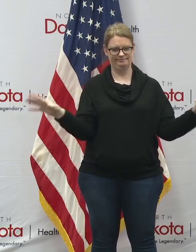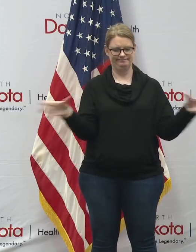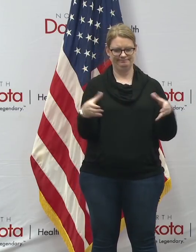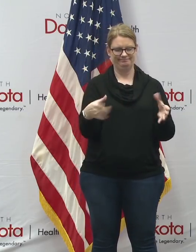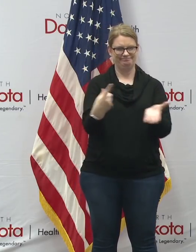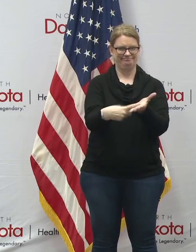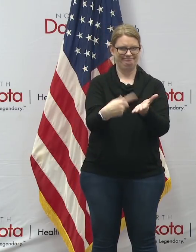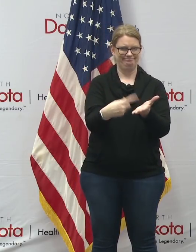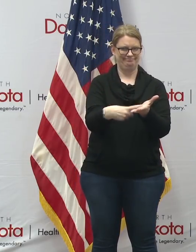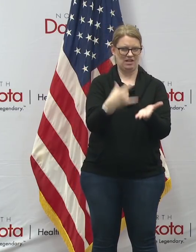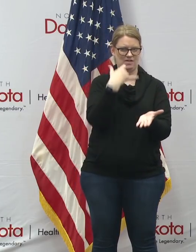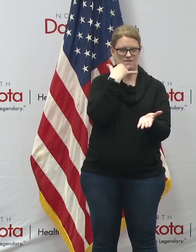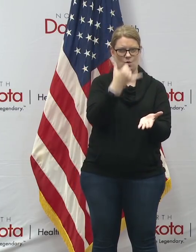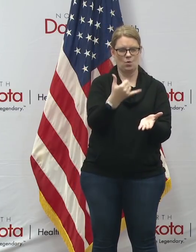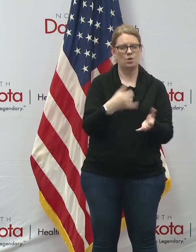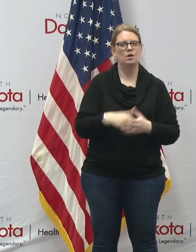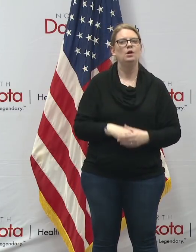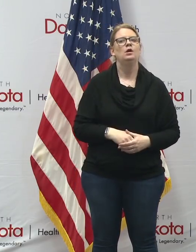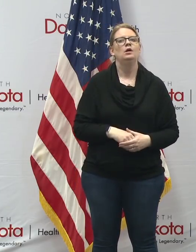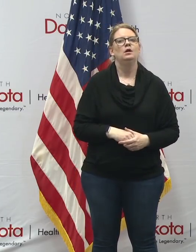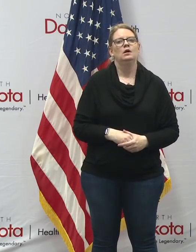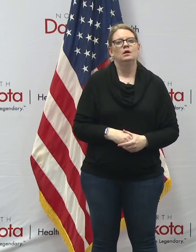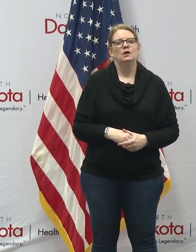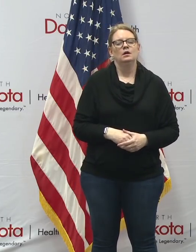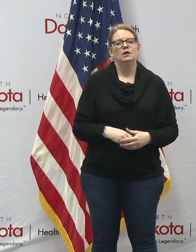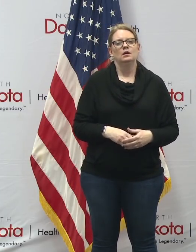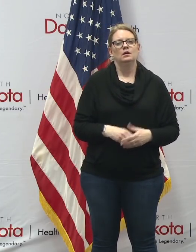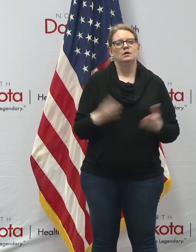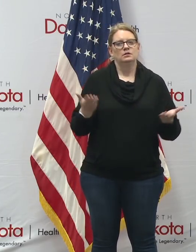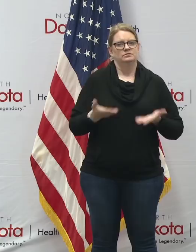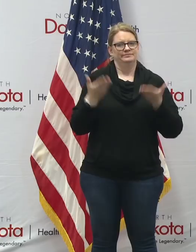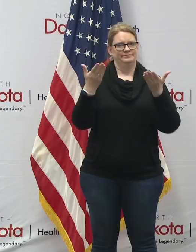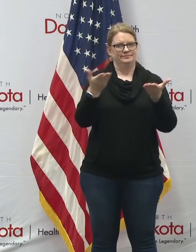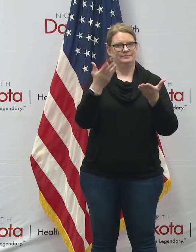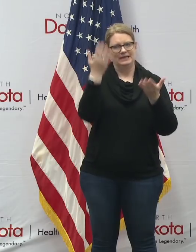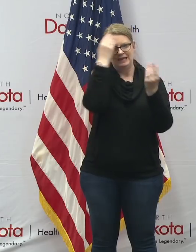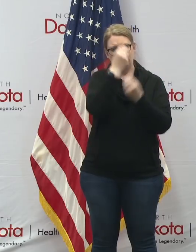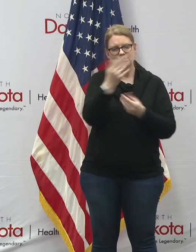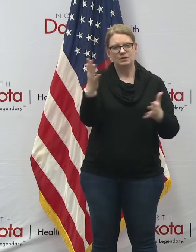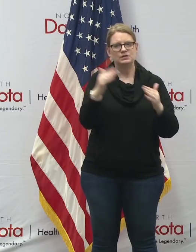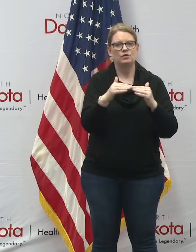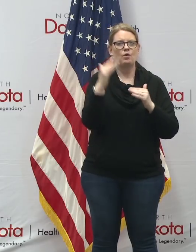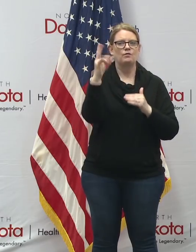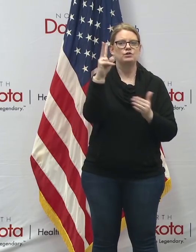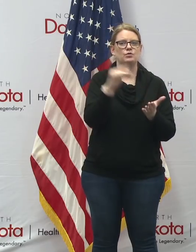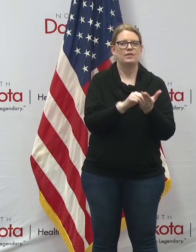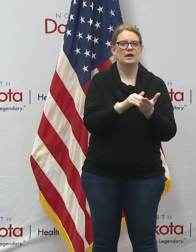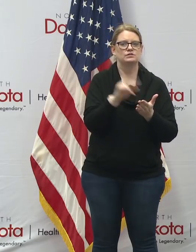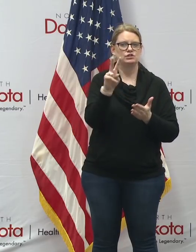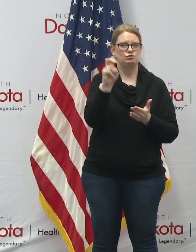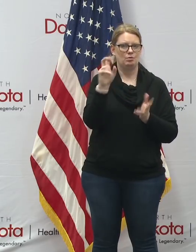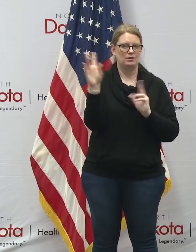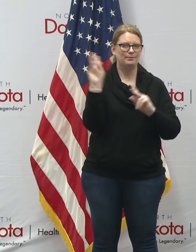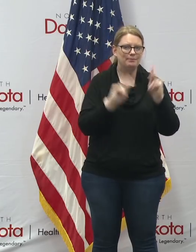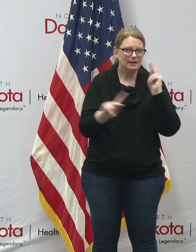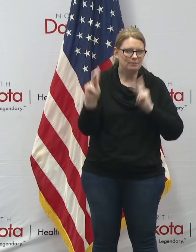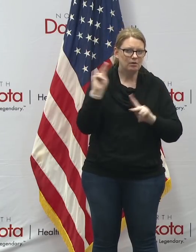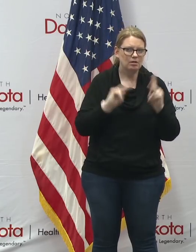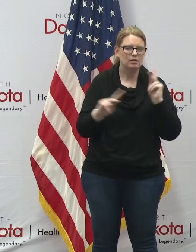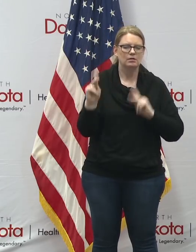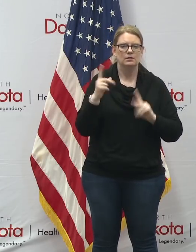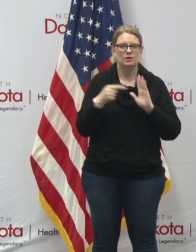that we had we had a chance to uh present information to over 2 200 individuals uh